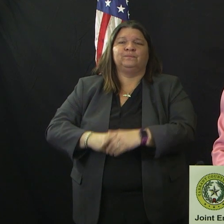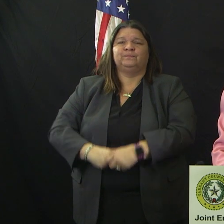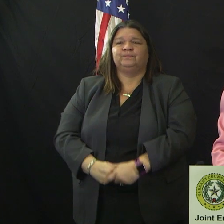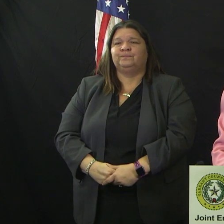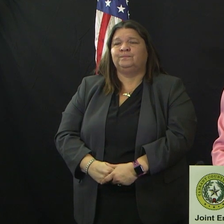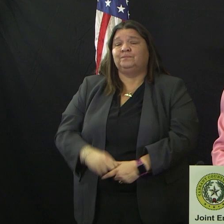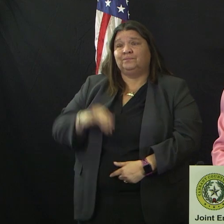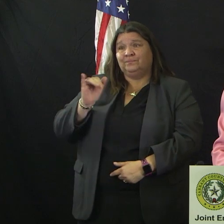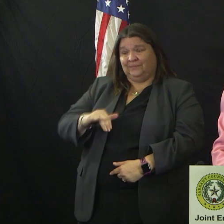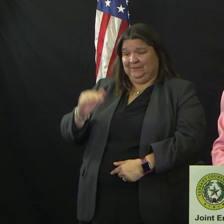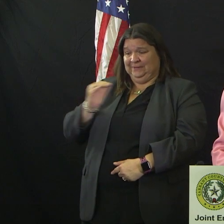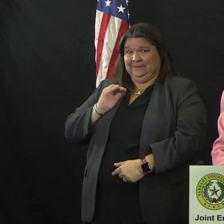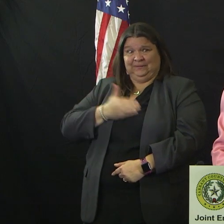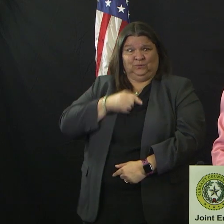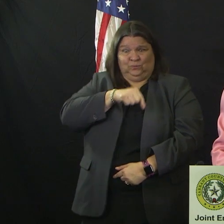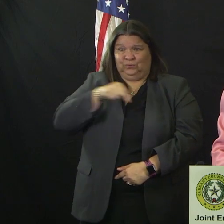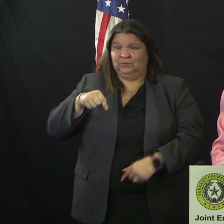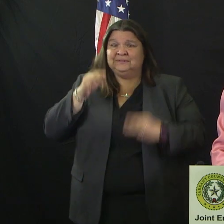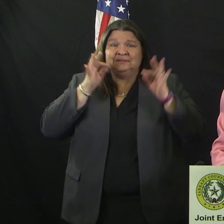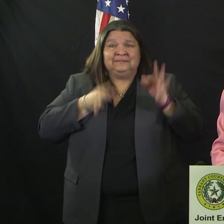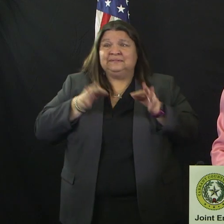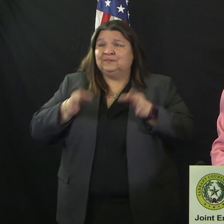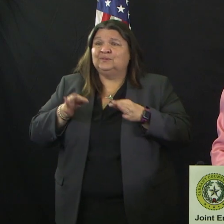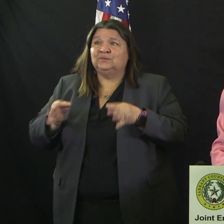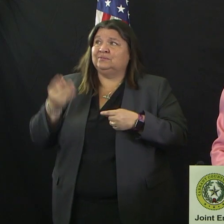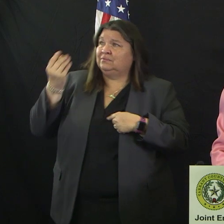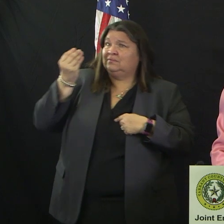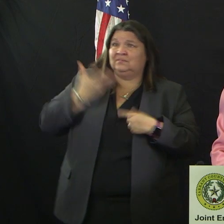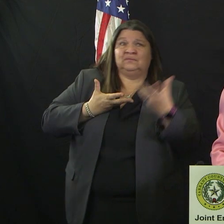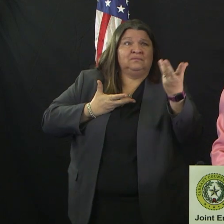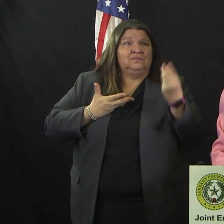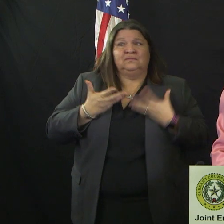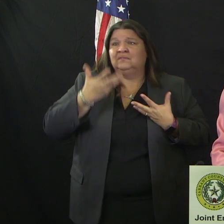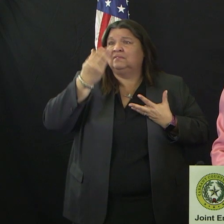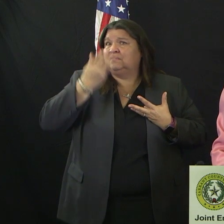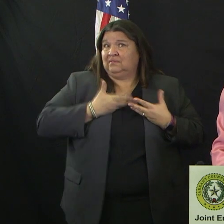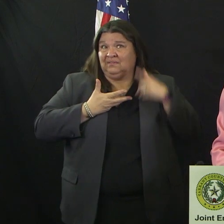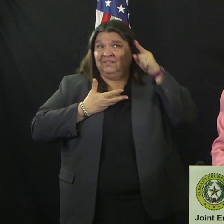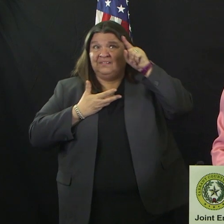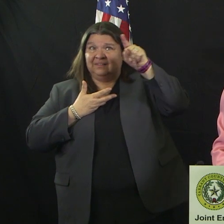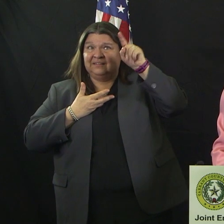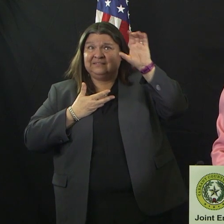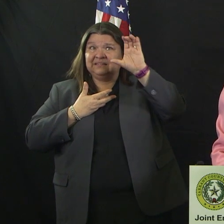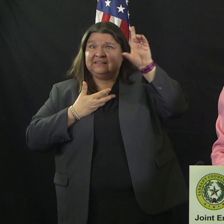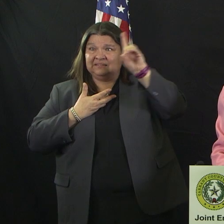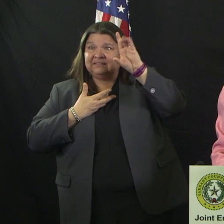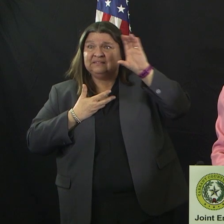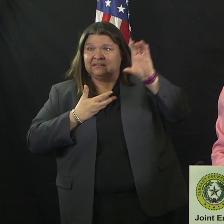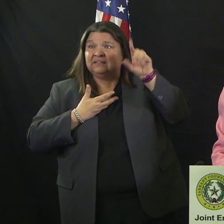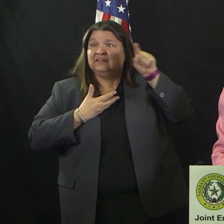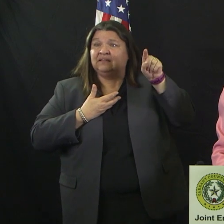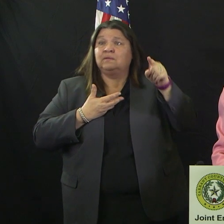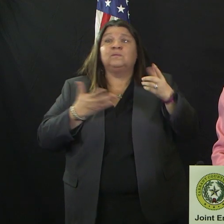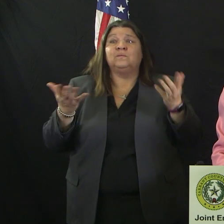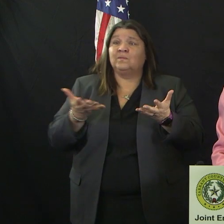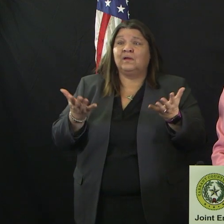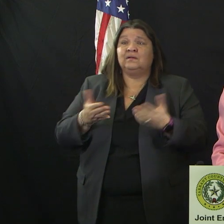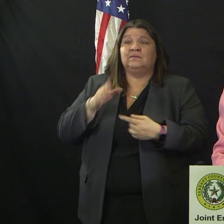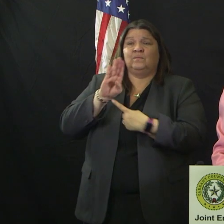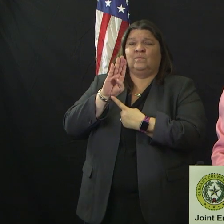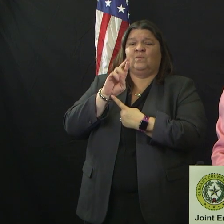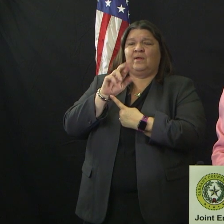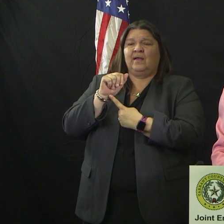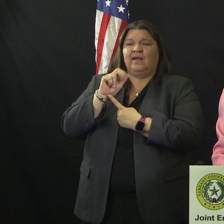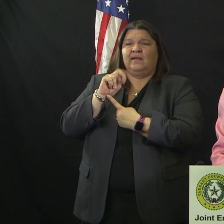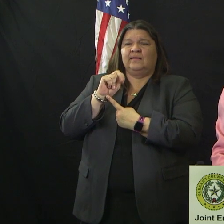as these critically changing, constantly changing times. Brandon Bennett, our co-director and